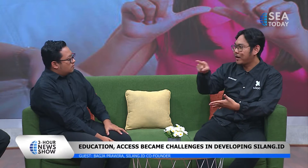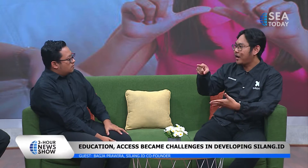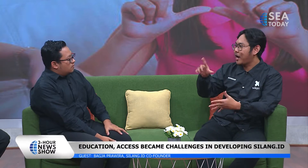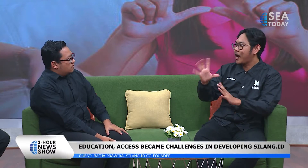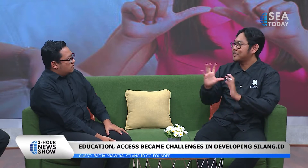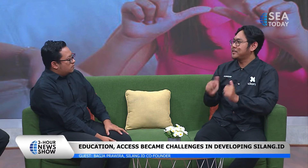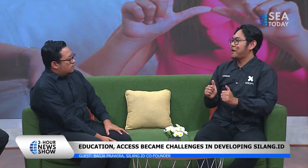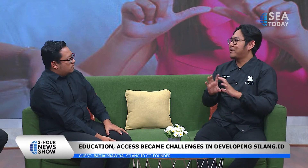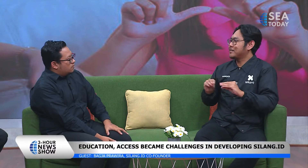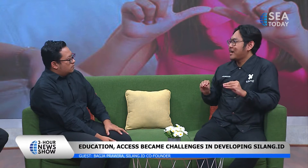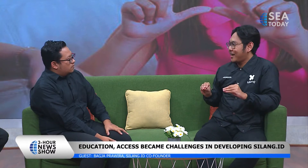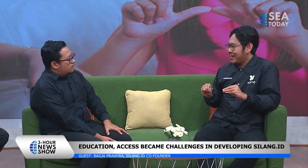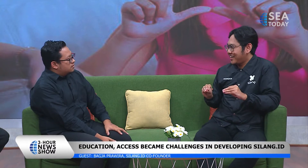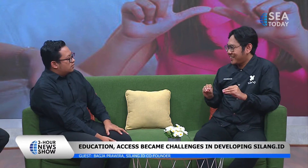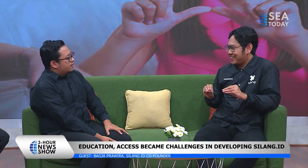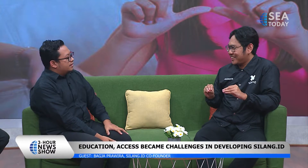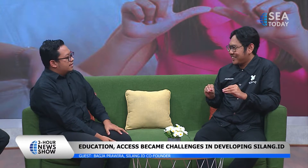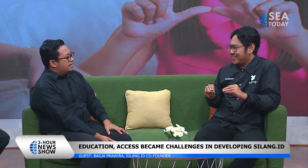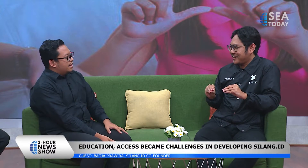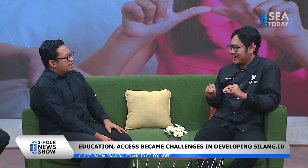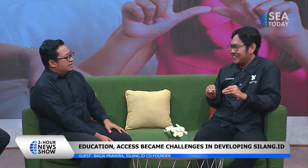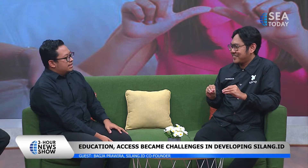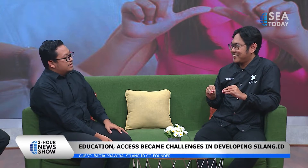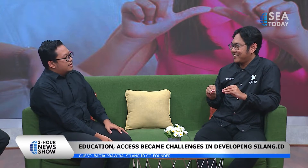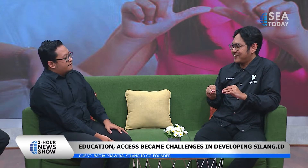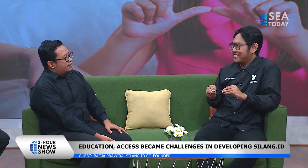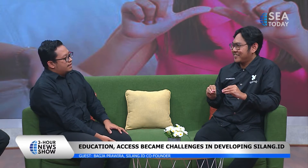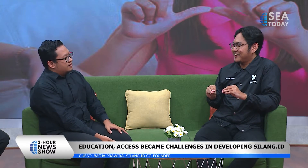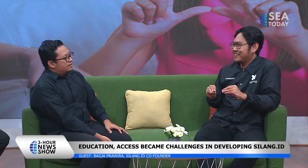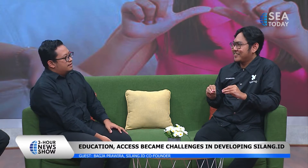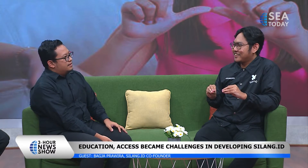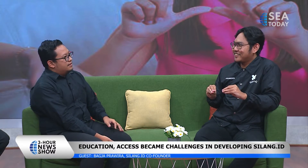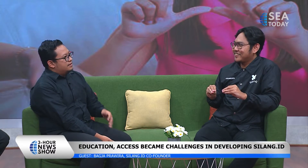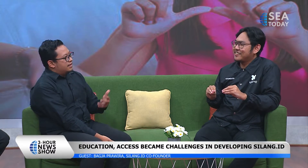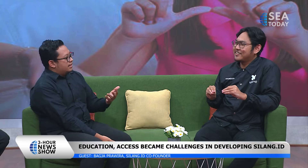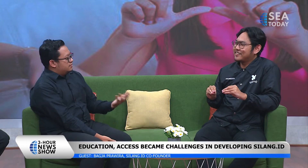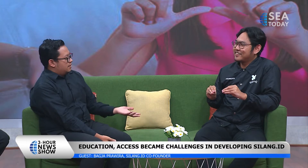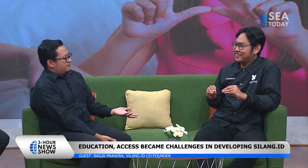so in the end they didn't have any they didn't get any jobs